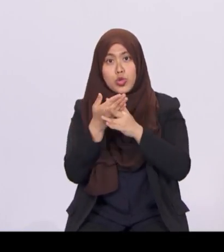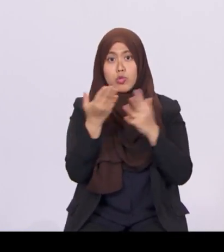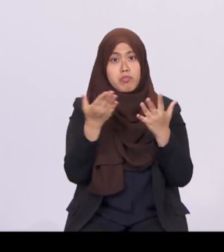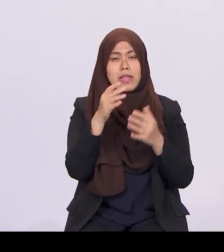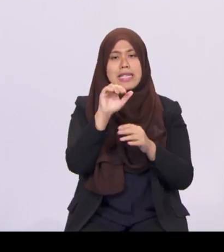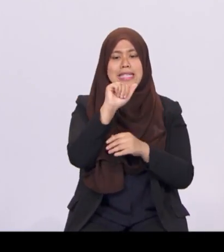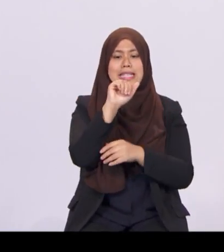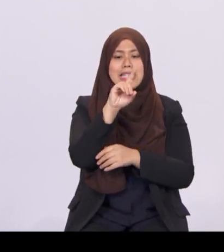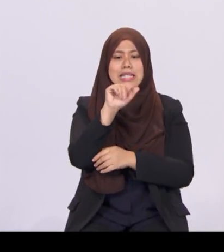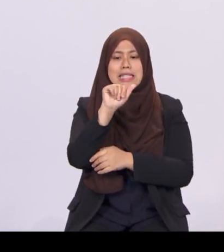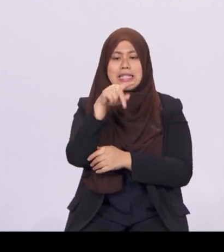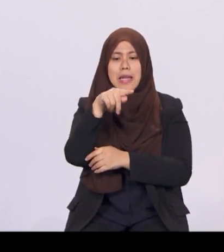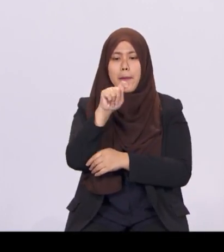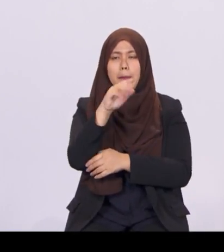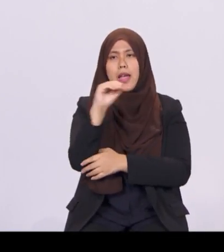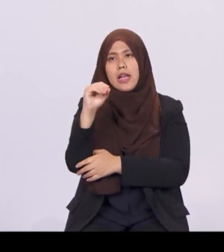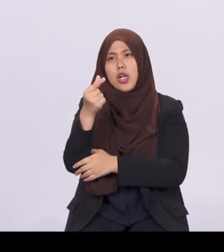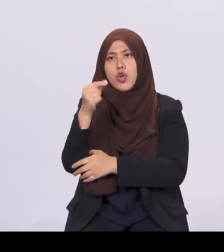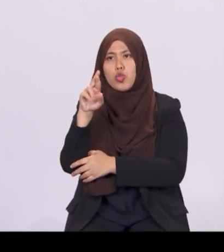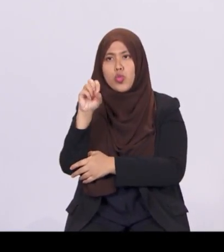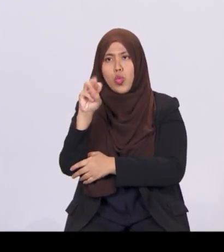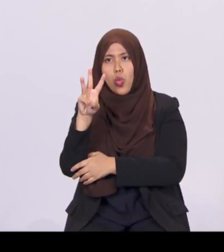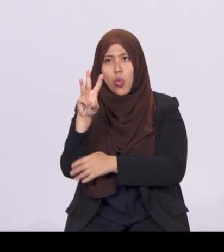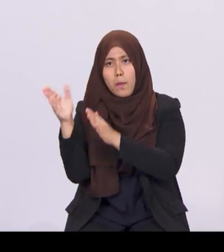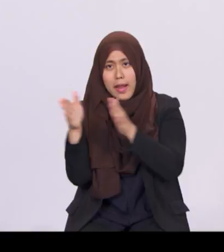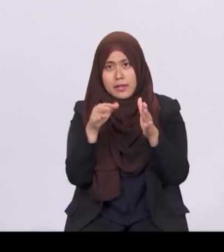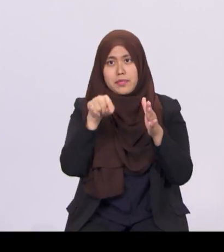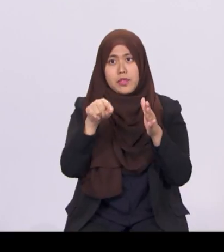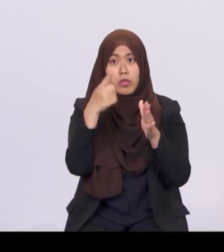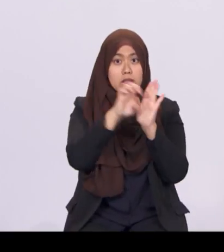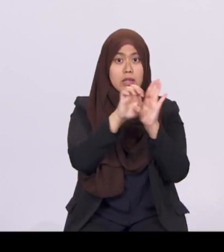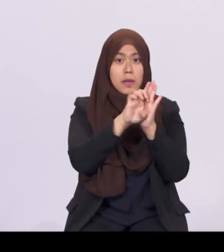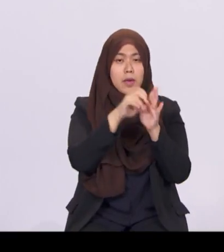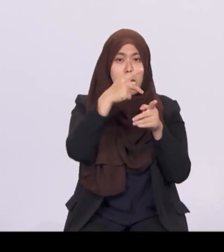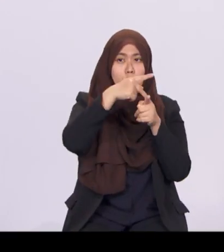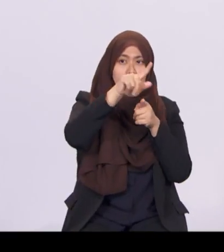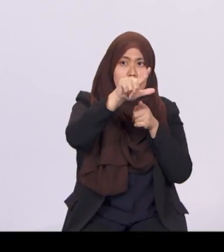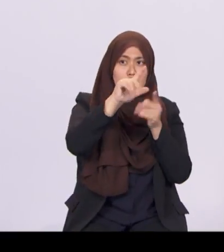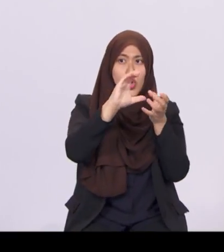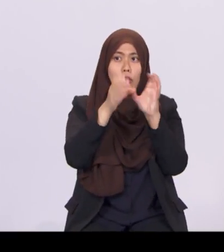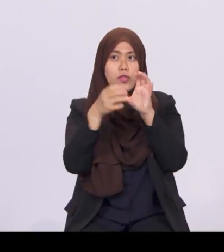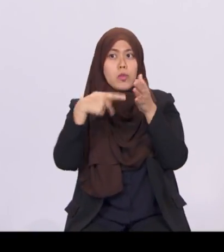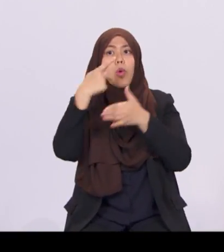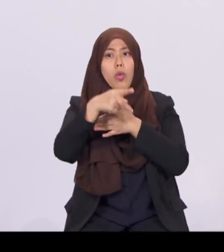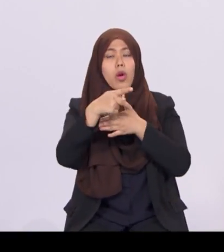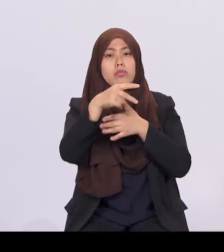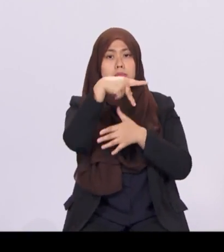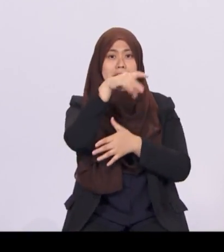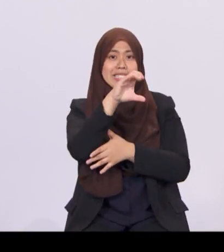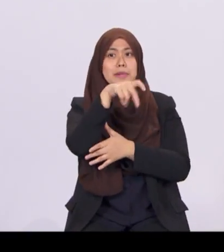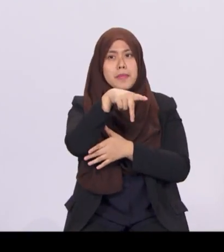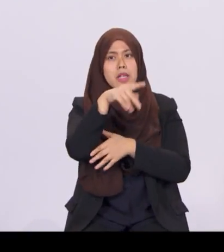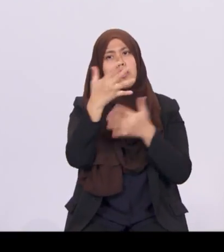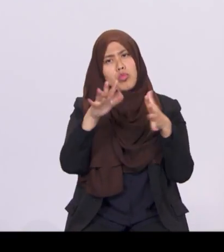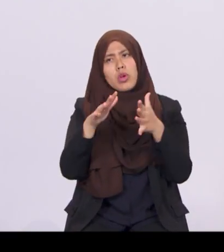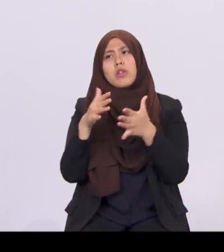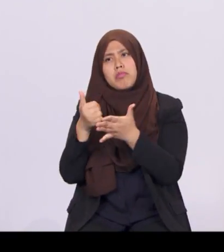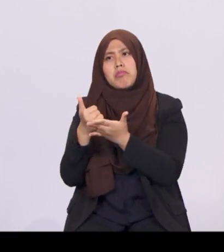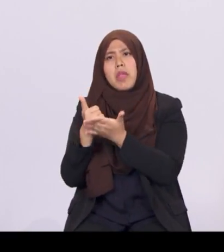For example, the professional conversion programmes have helped more than 3,700 mid-career individuals take up new jobs